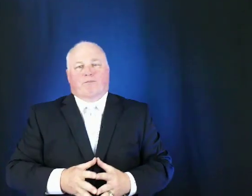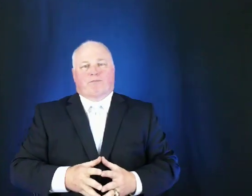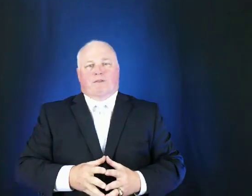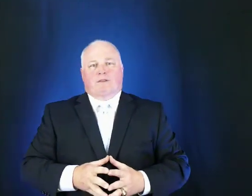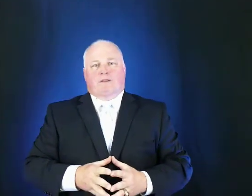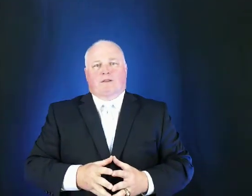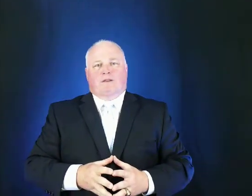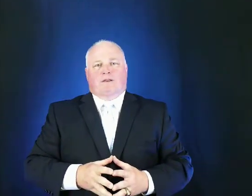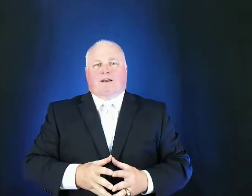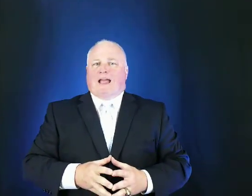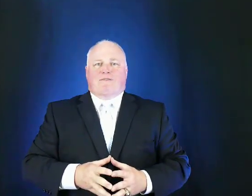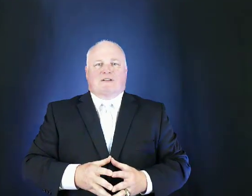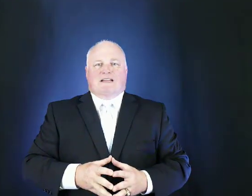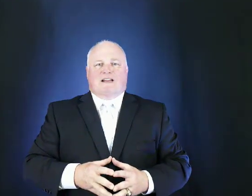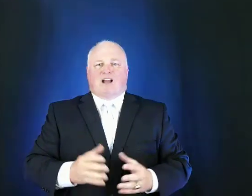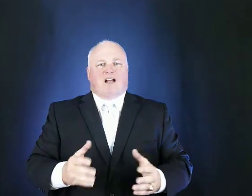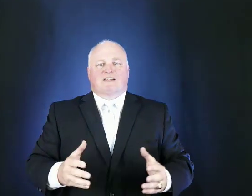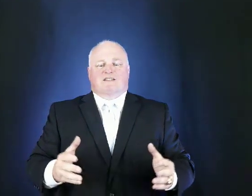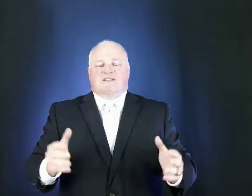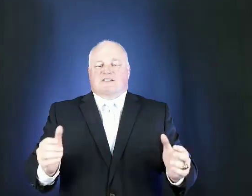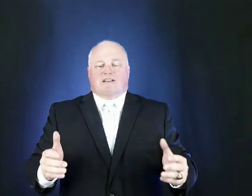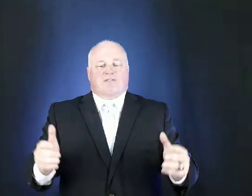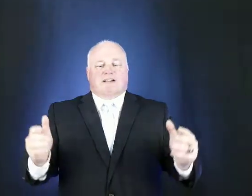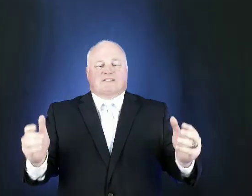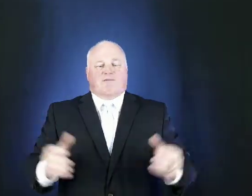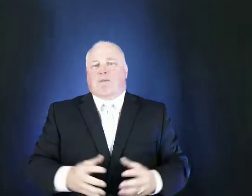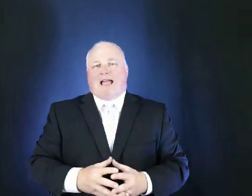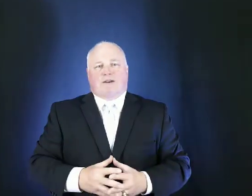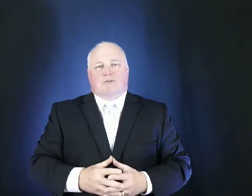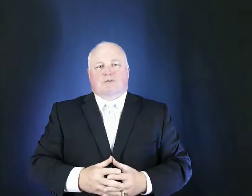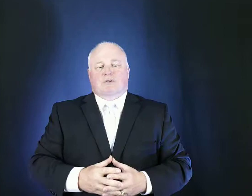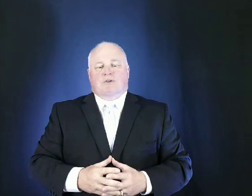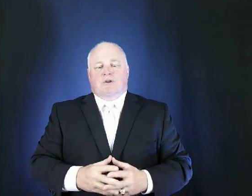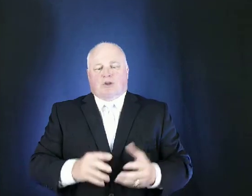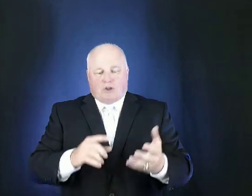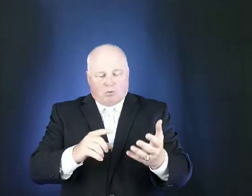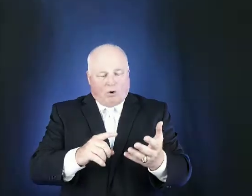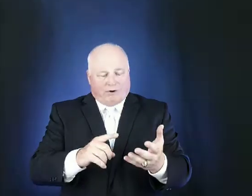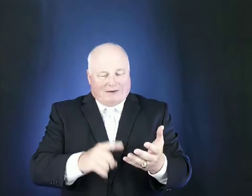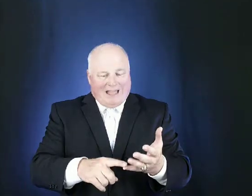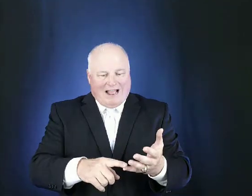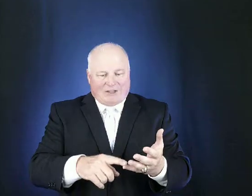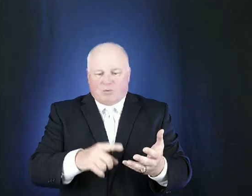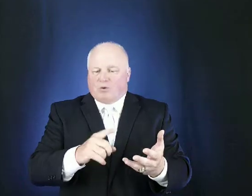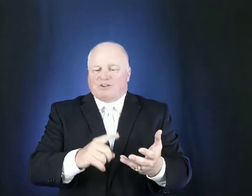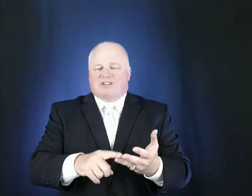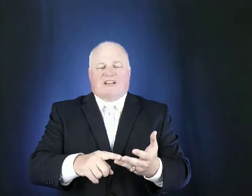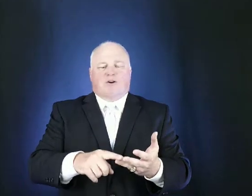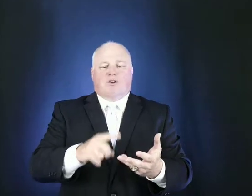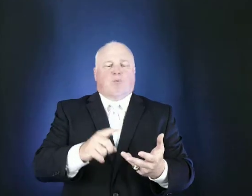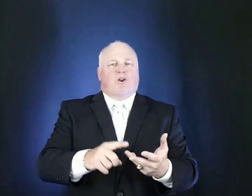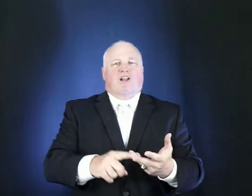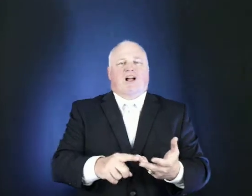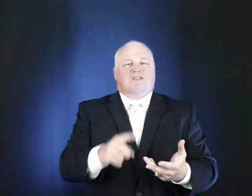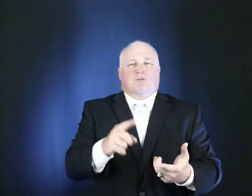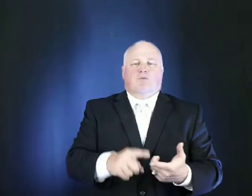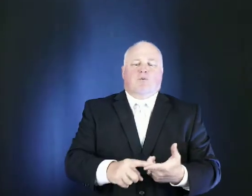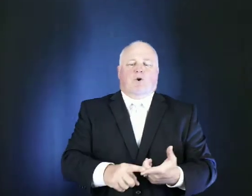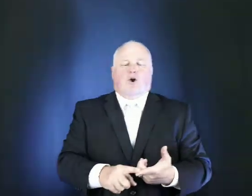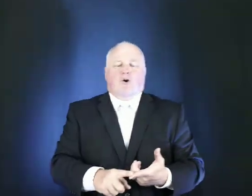life is a constant series of battles you want to lie you want to steal you want to gossip you want to hurt